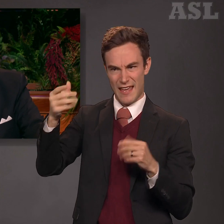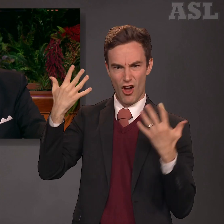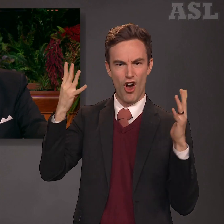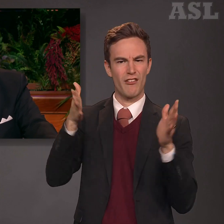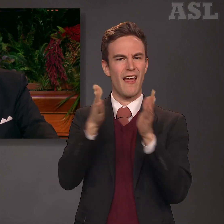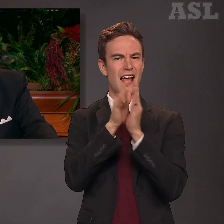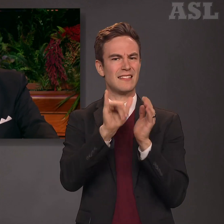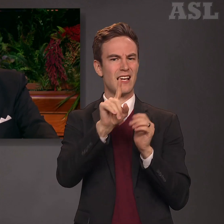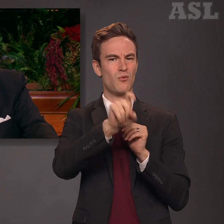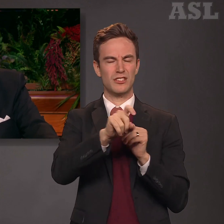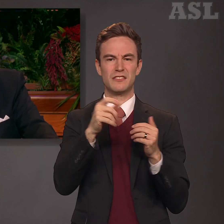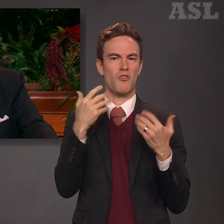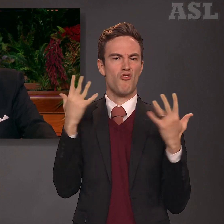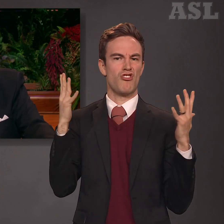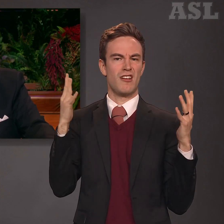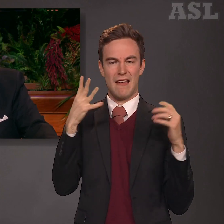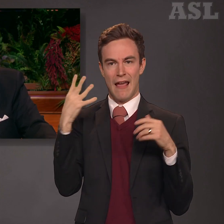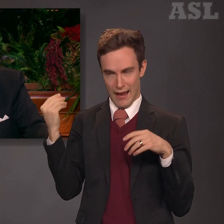question so affirmatively.